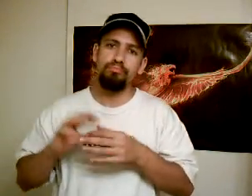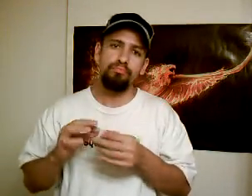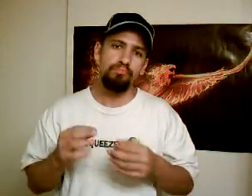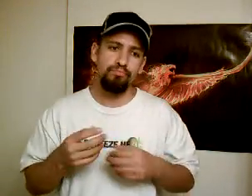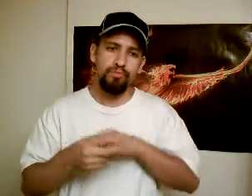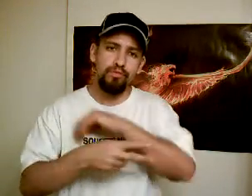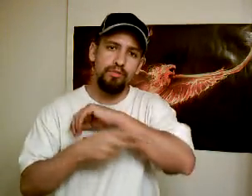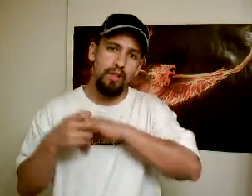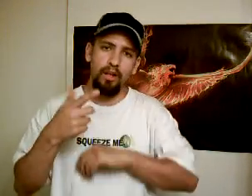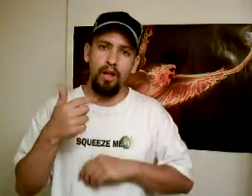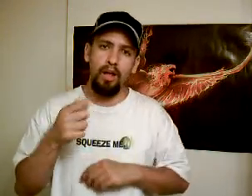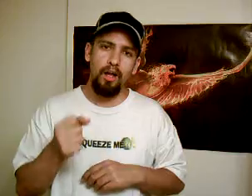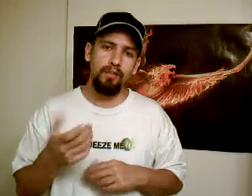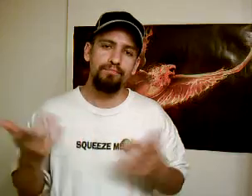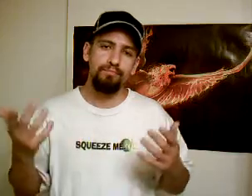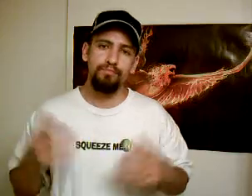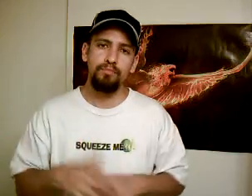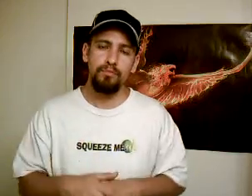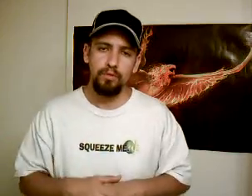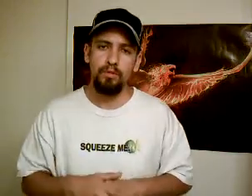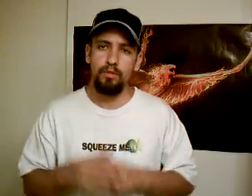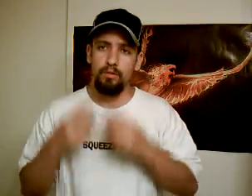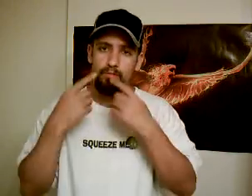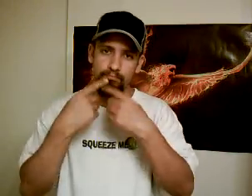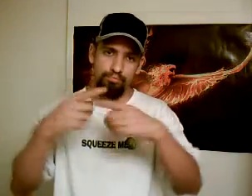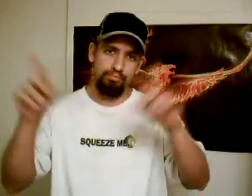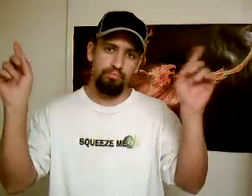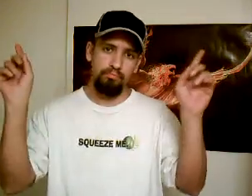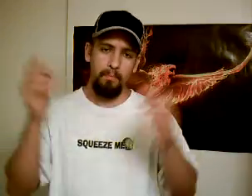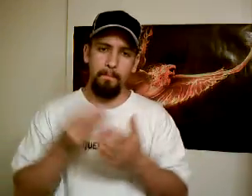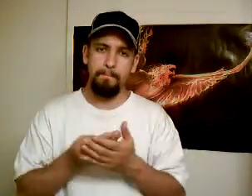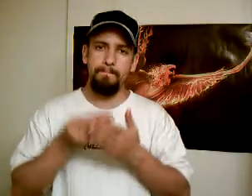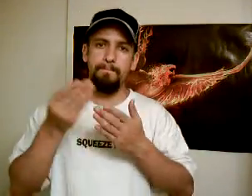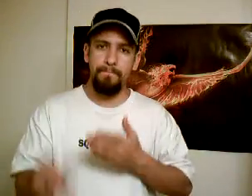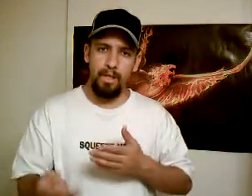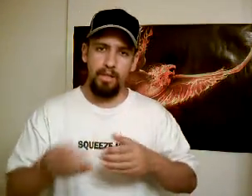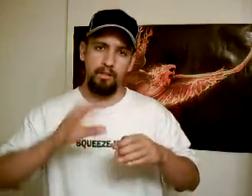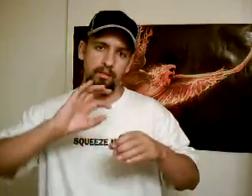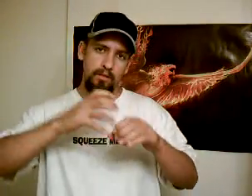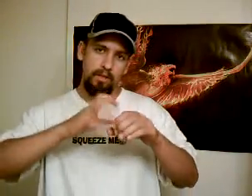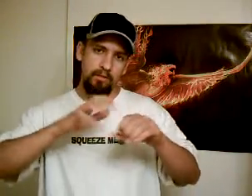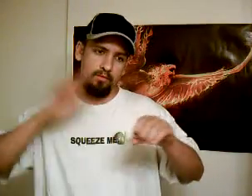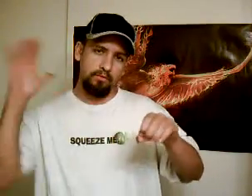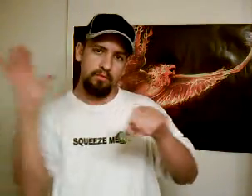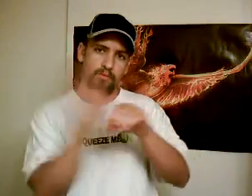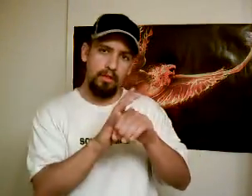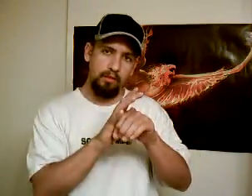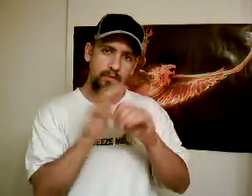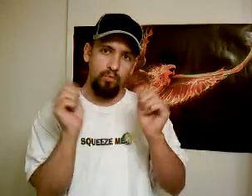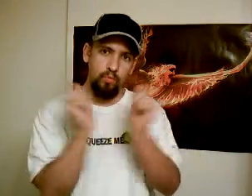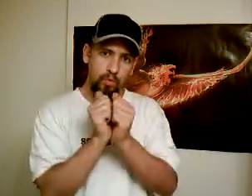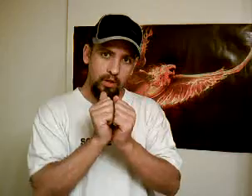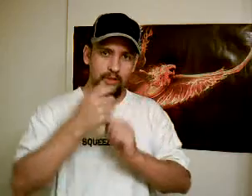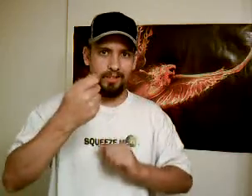10 10 10 10 11